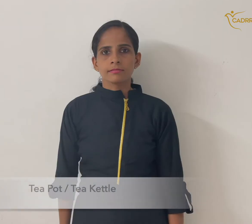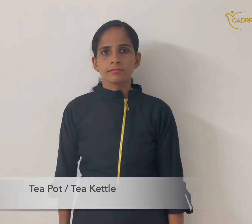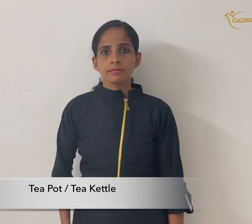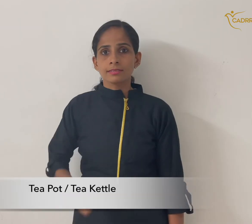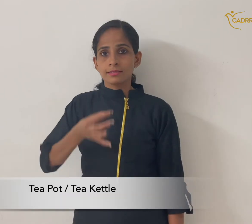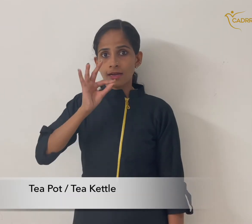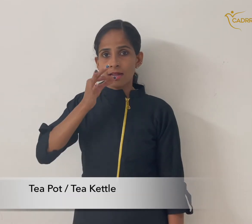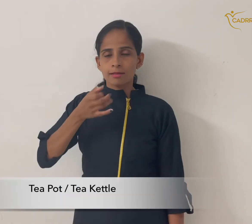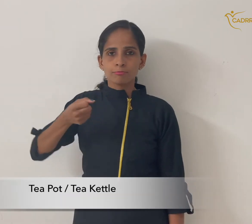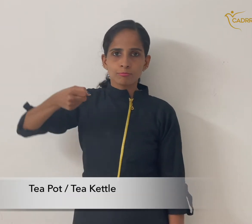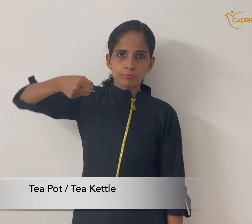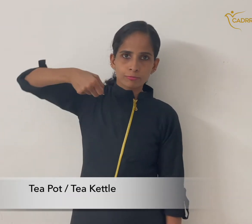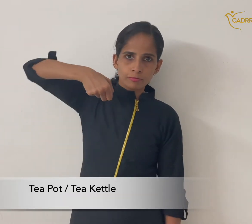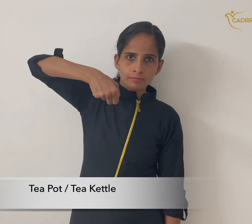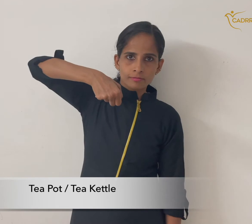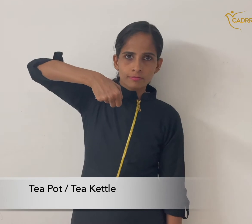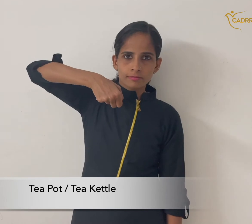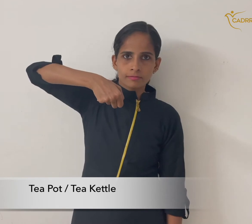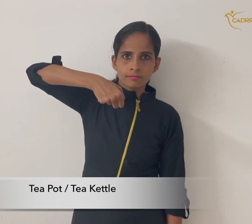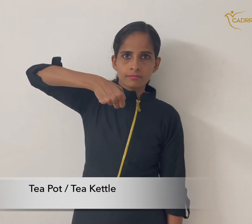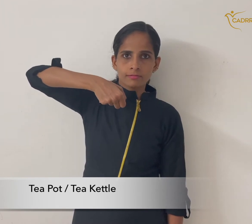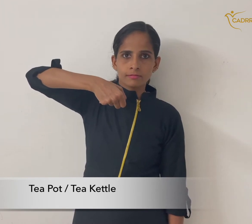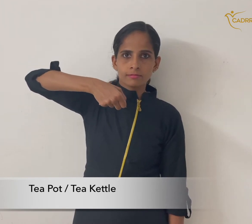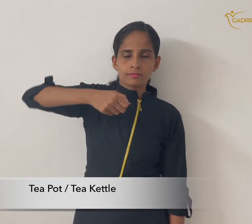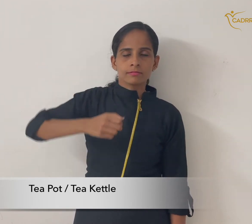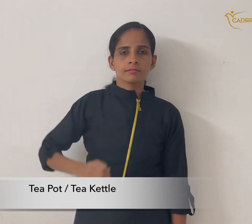Teapot or Teakettle